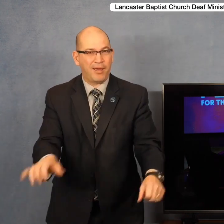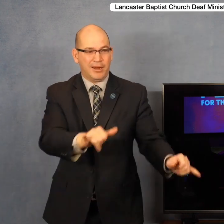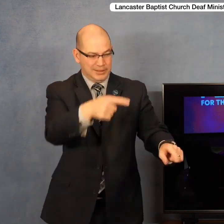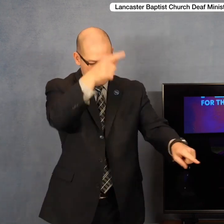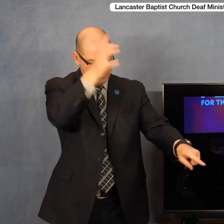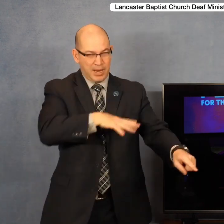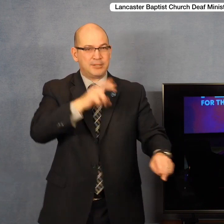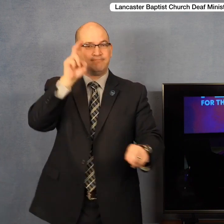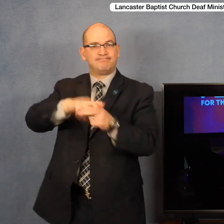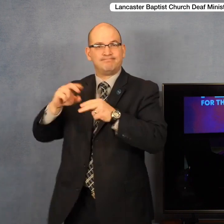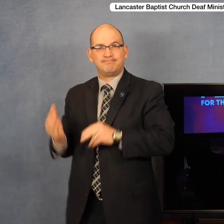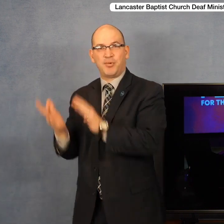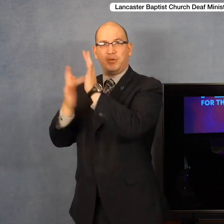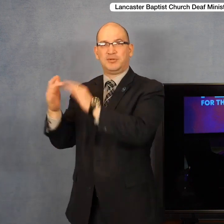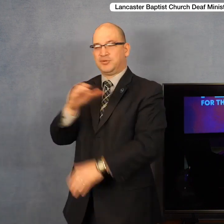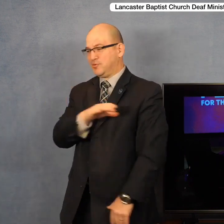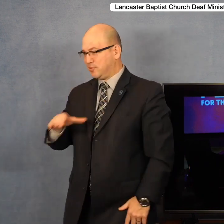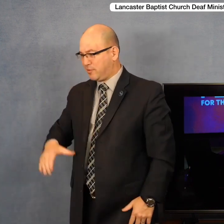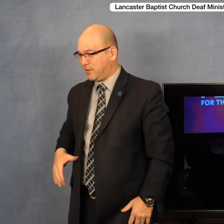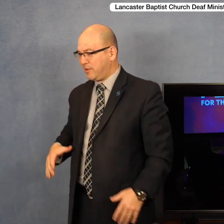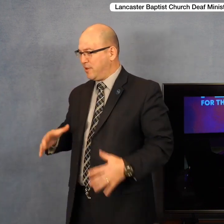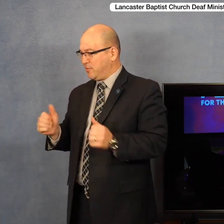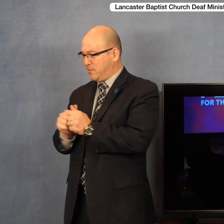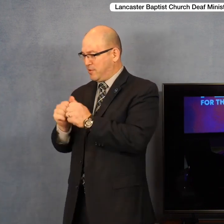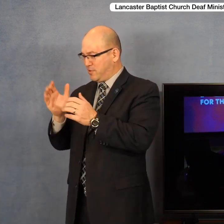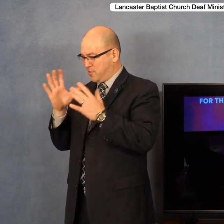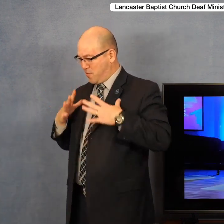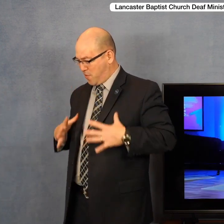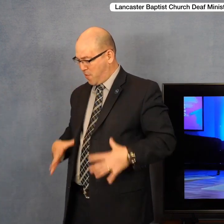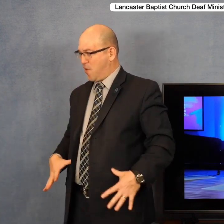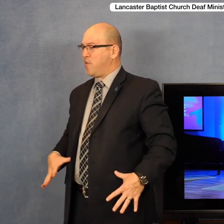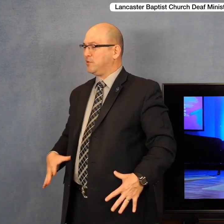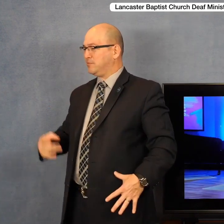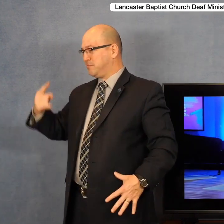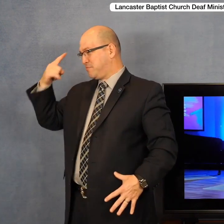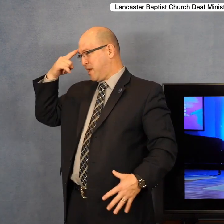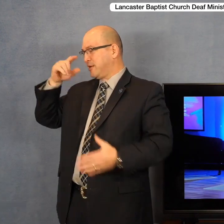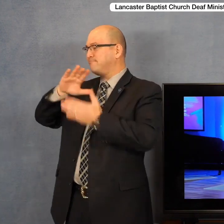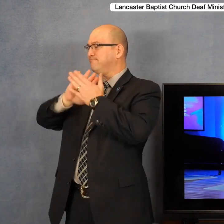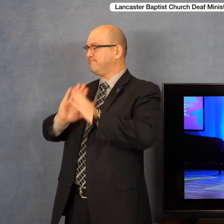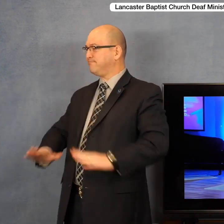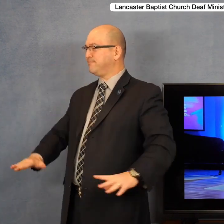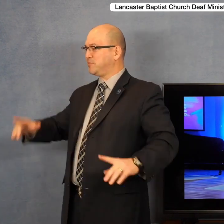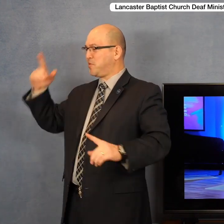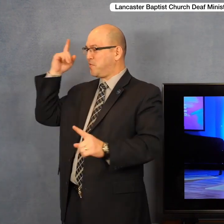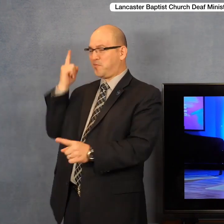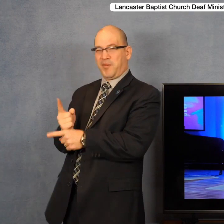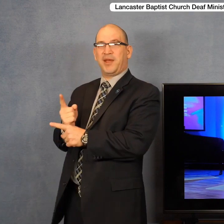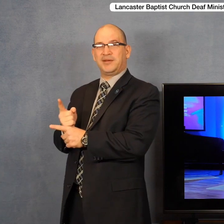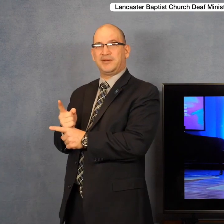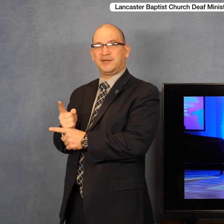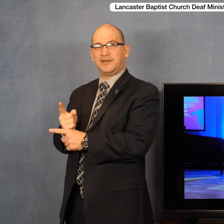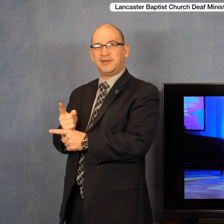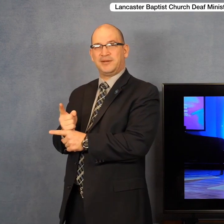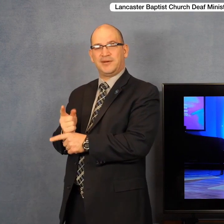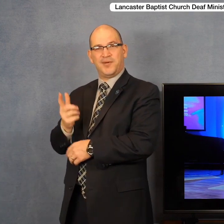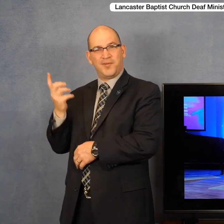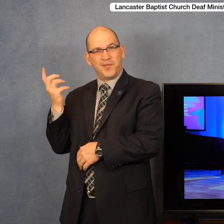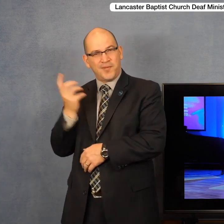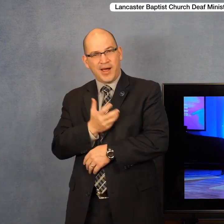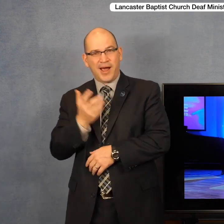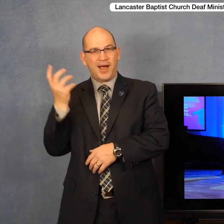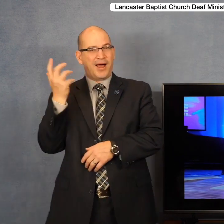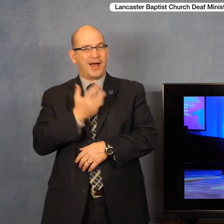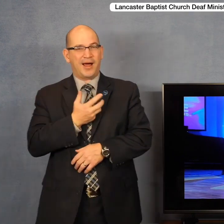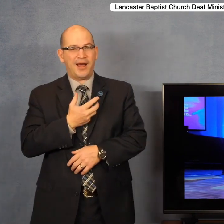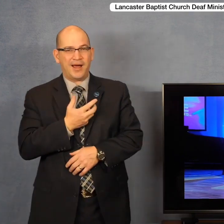feet, clothed, and in our right minds as was this maniac of Gadara, so-called now, no